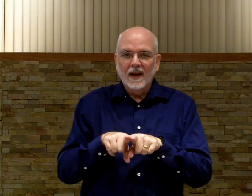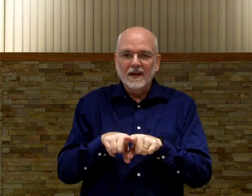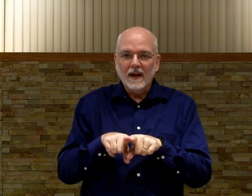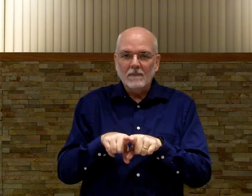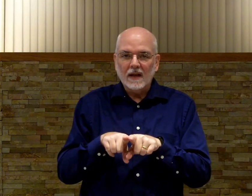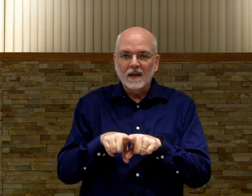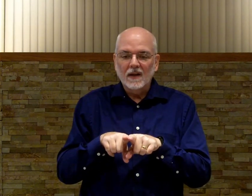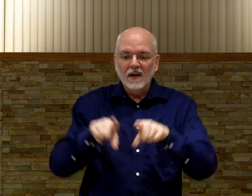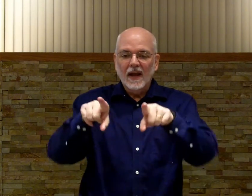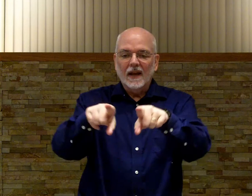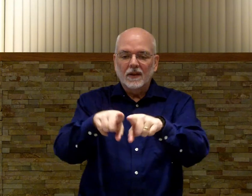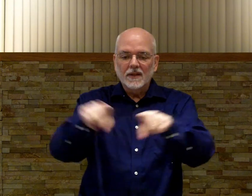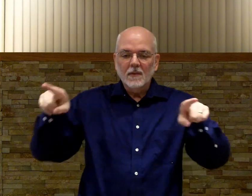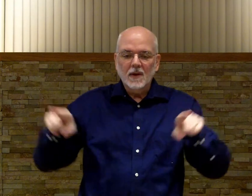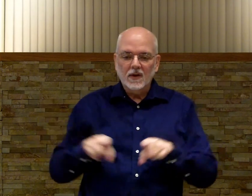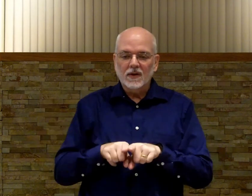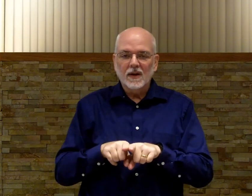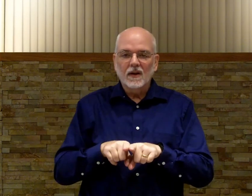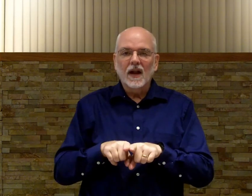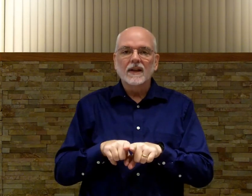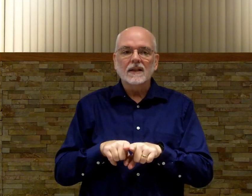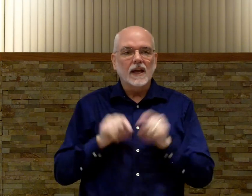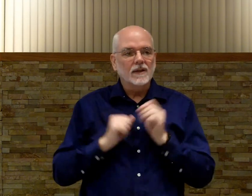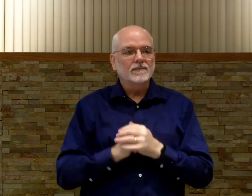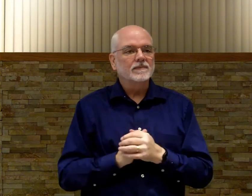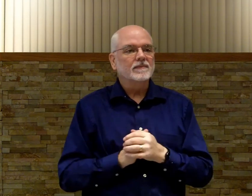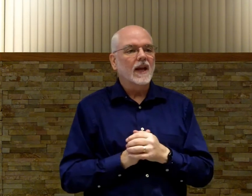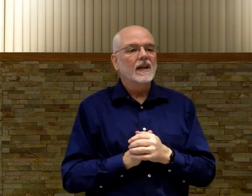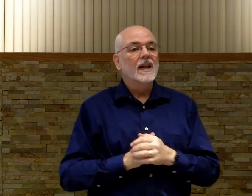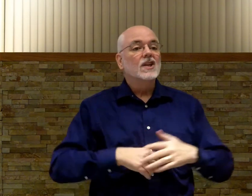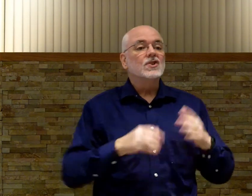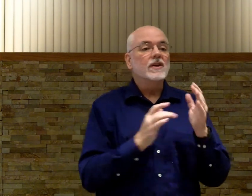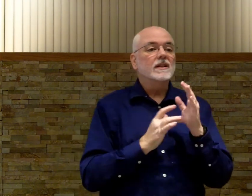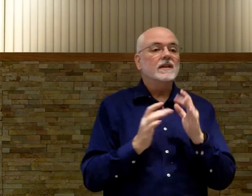Back to here. And they're the same here as they're here. And that's like. Okay? Jesus.